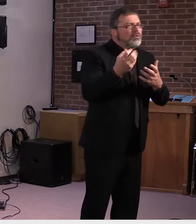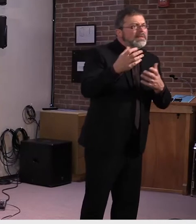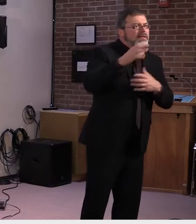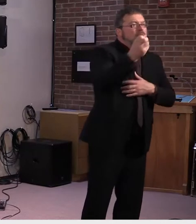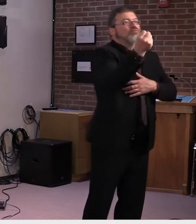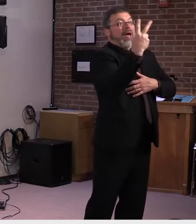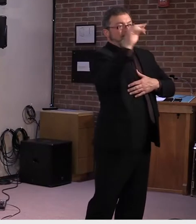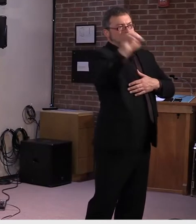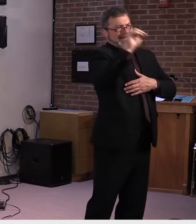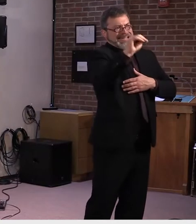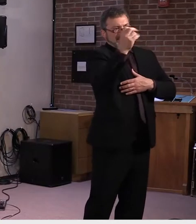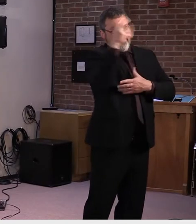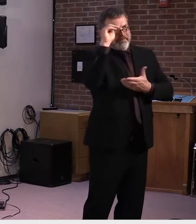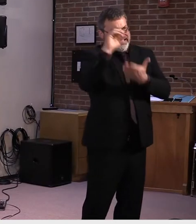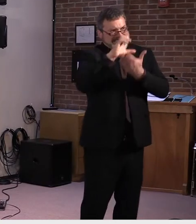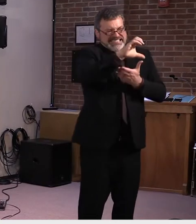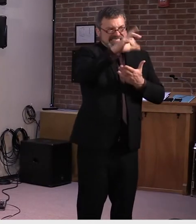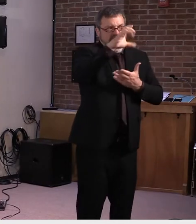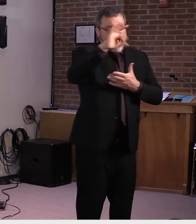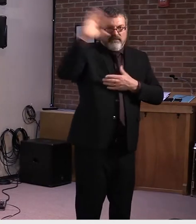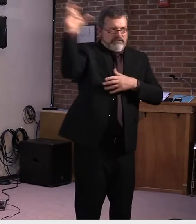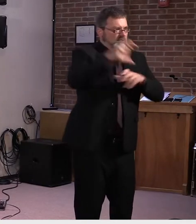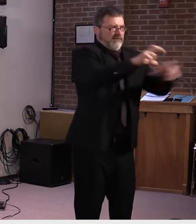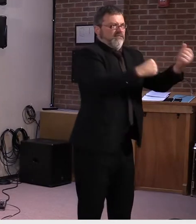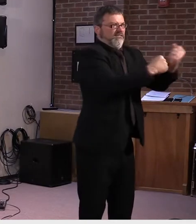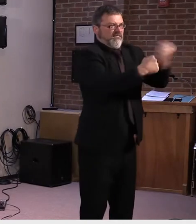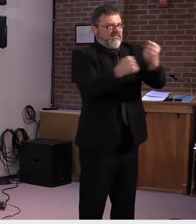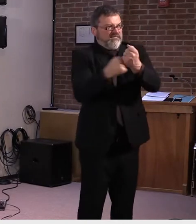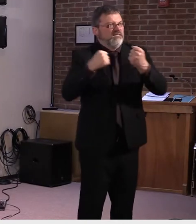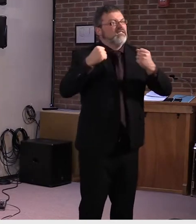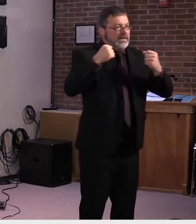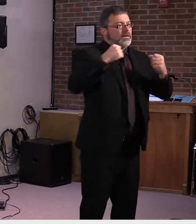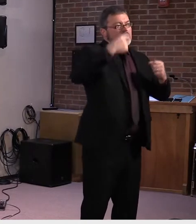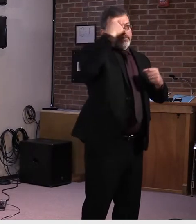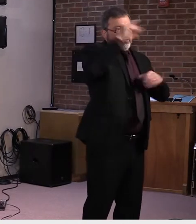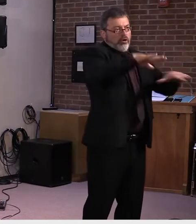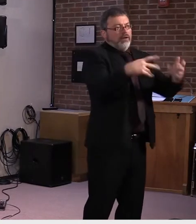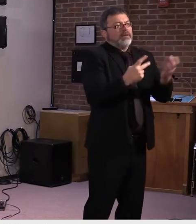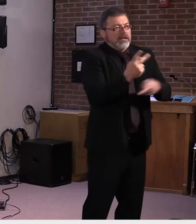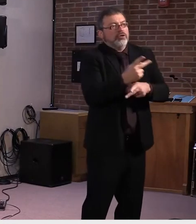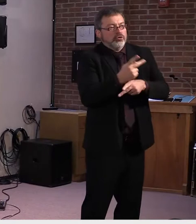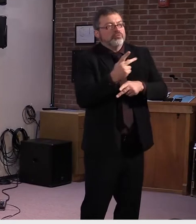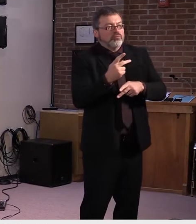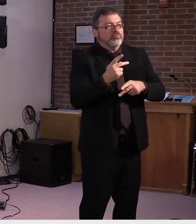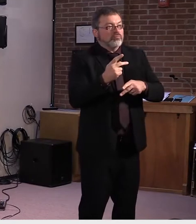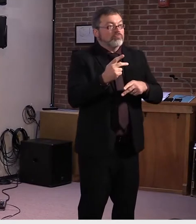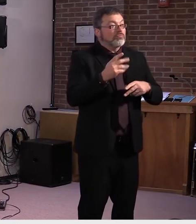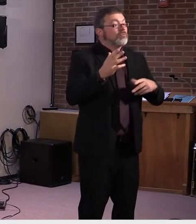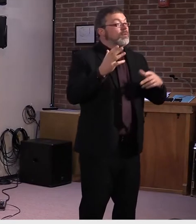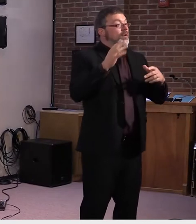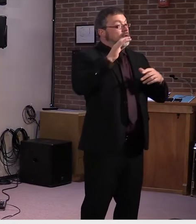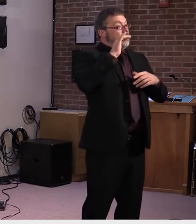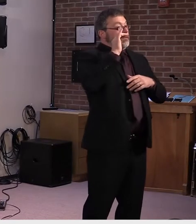in an expedited manner. The breakout of the investments is as follows. The